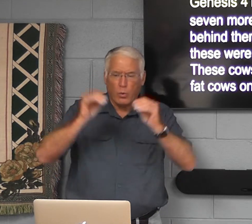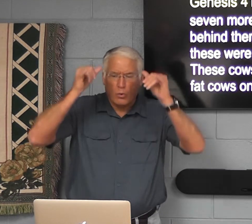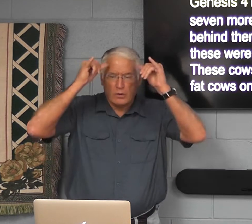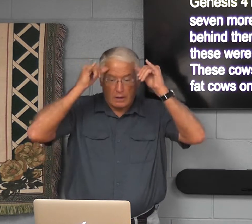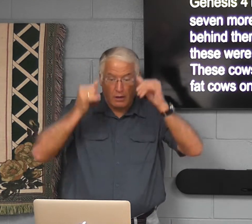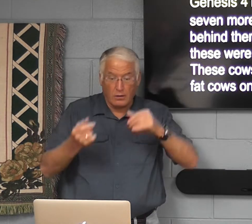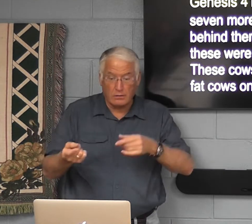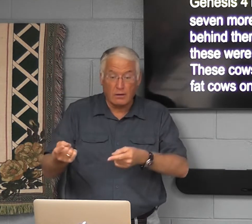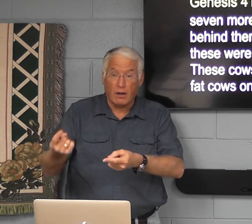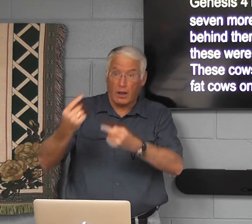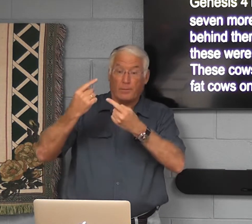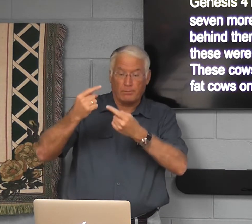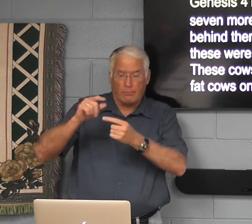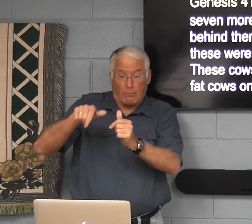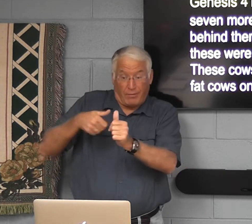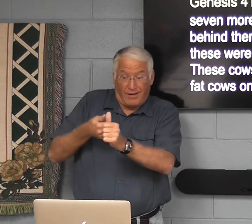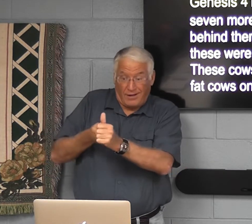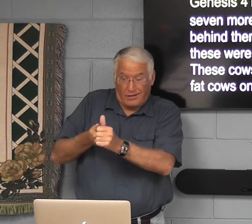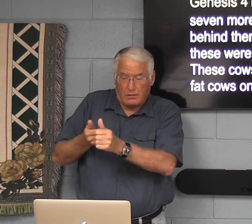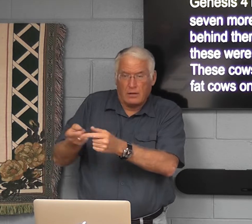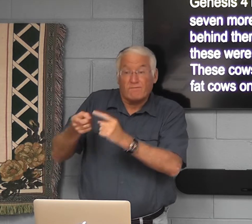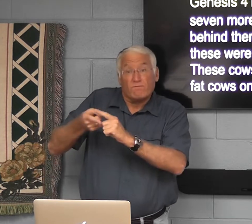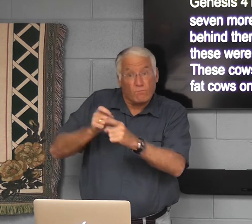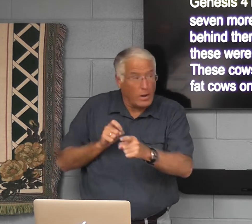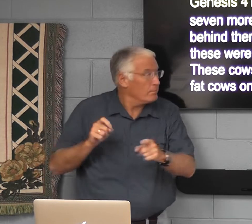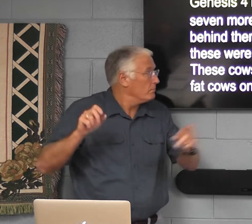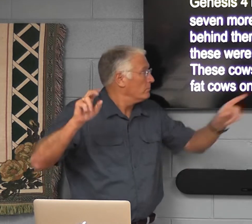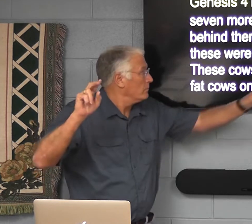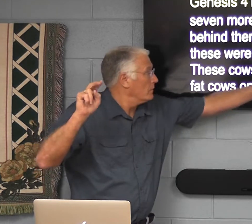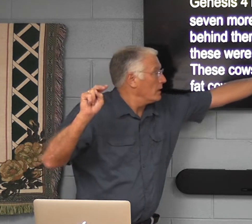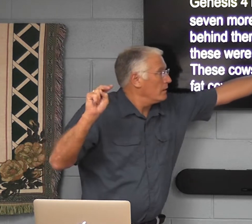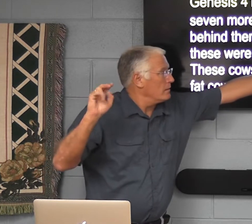cows come up from behind them from the Nile.